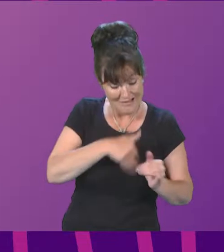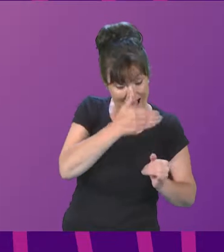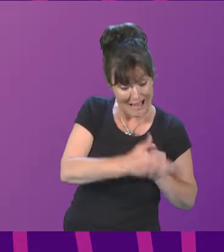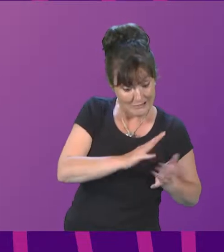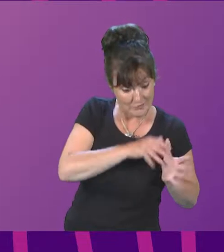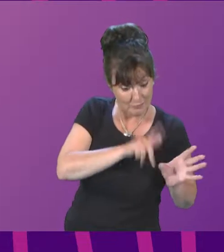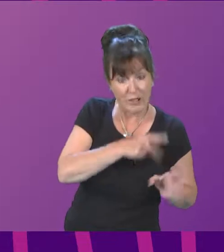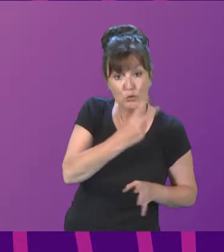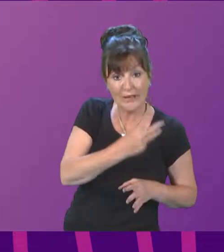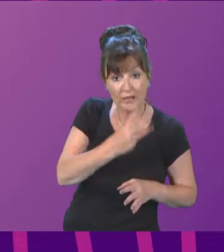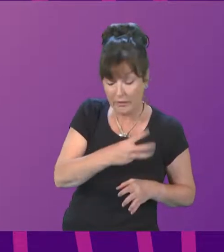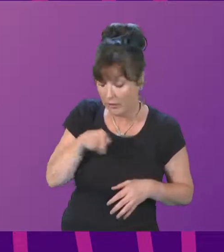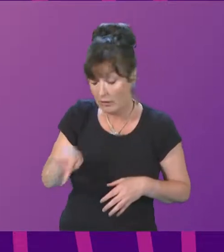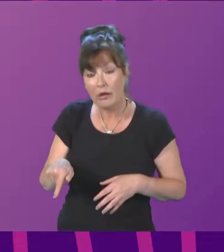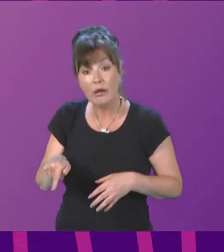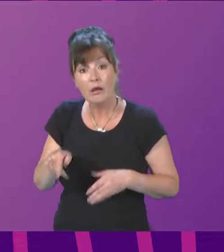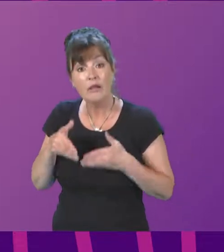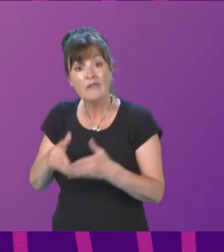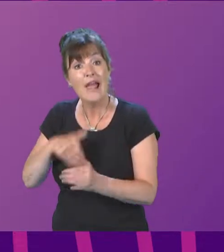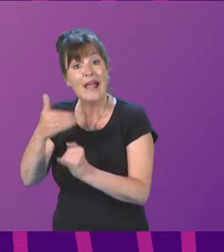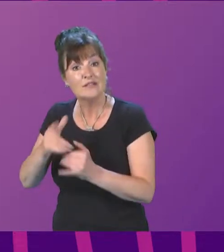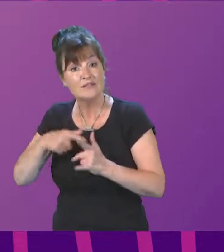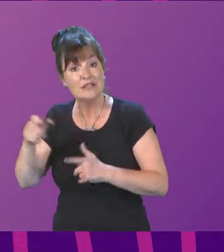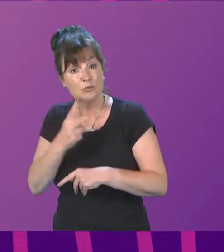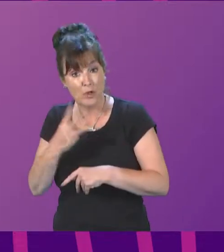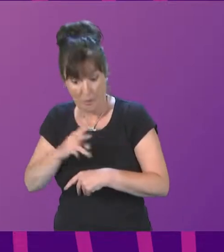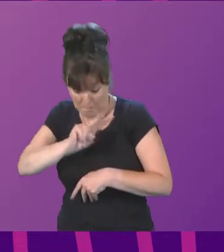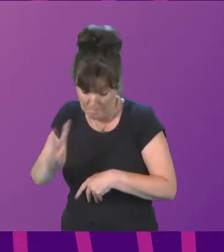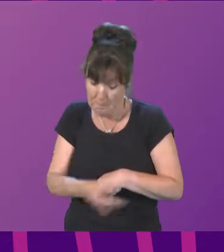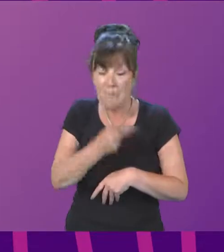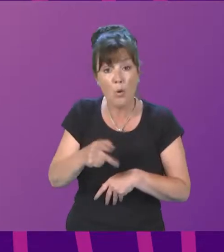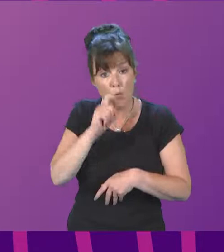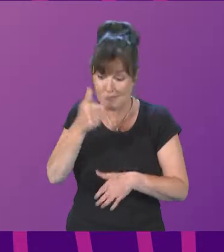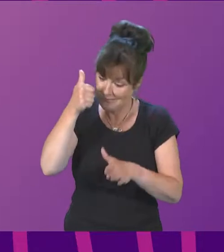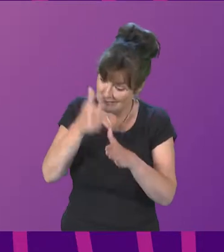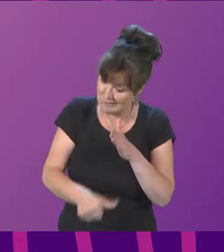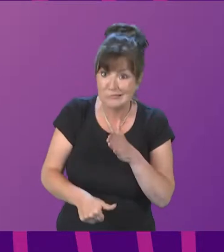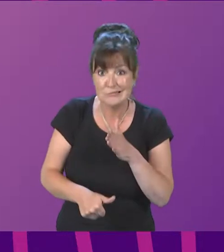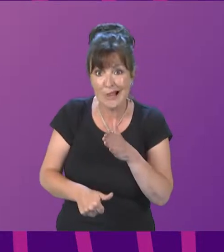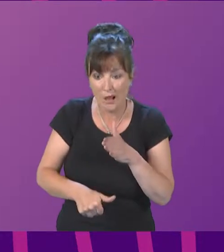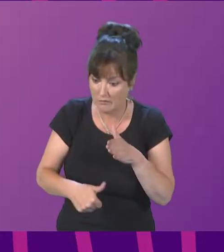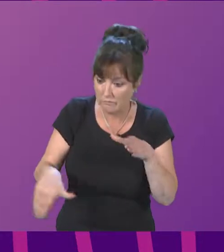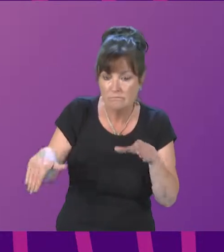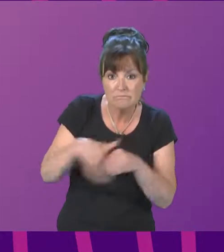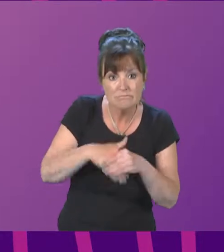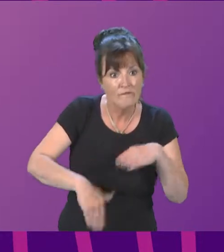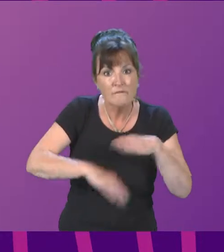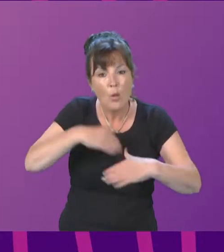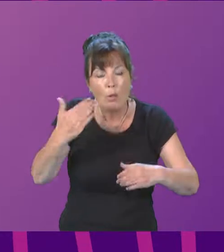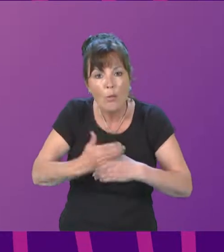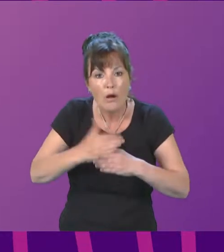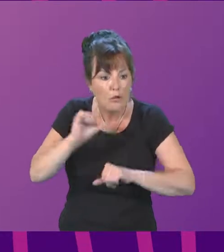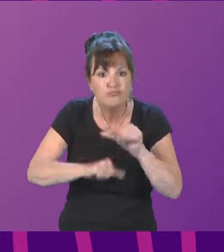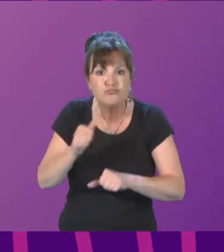December 2023, and both ferries will begin to operation, obviously, after those dates. And the